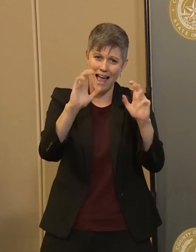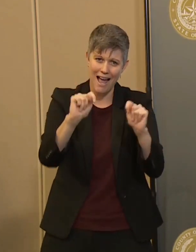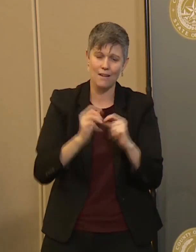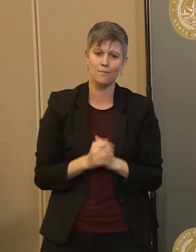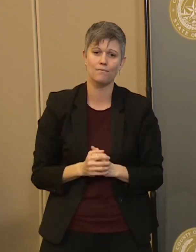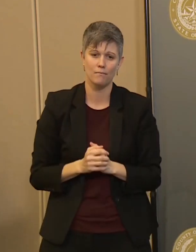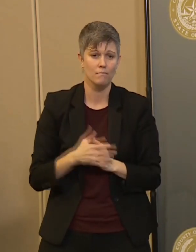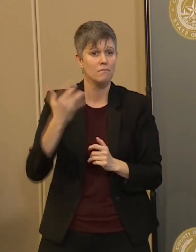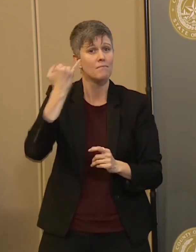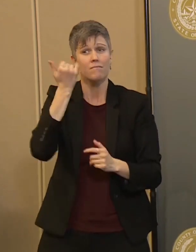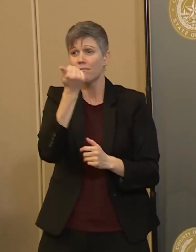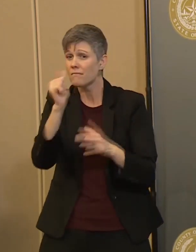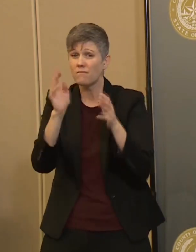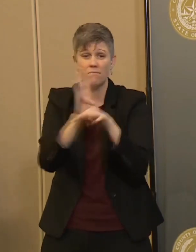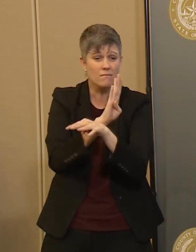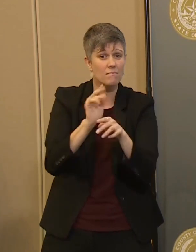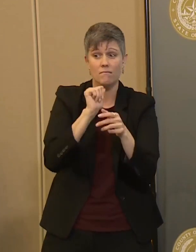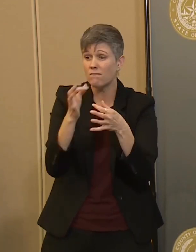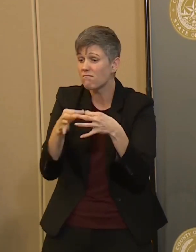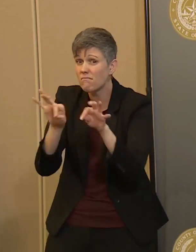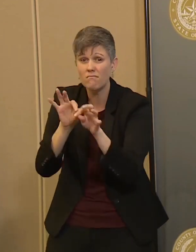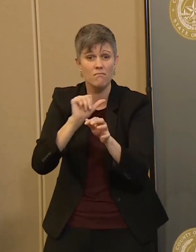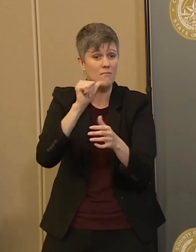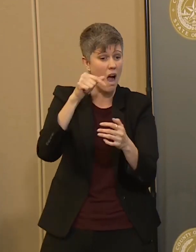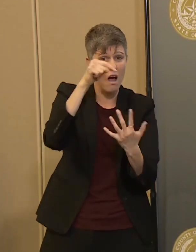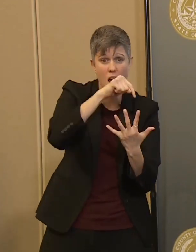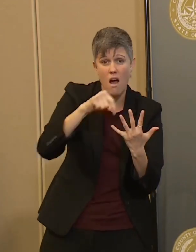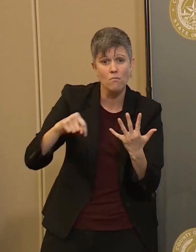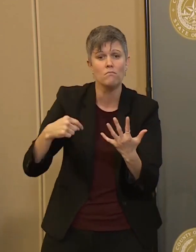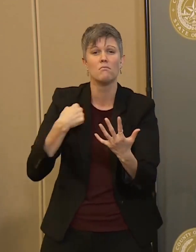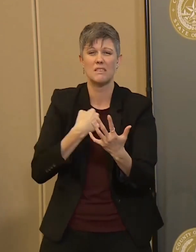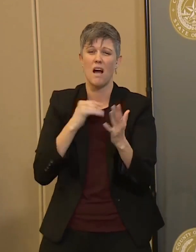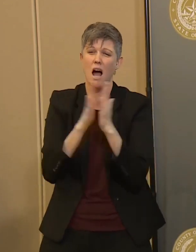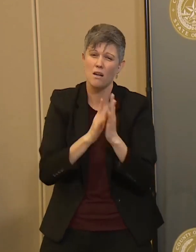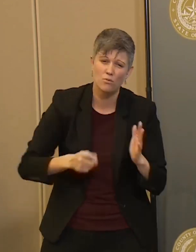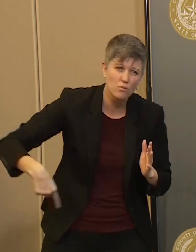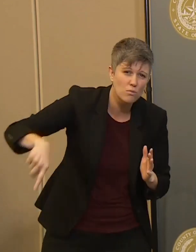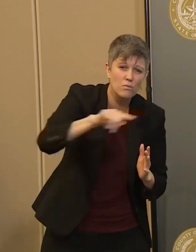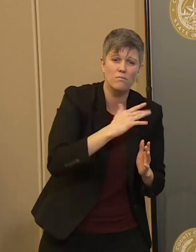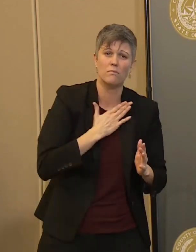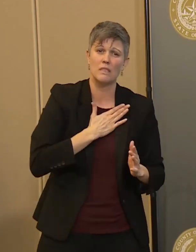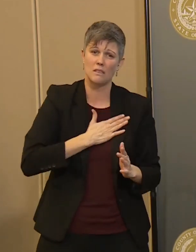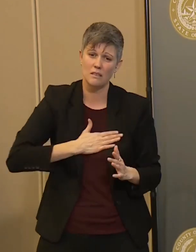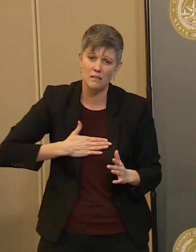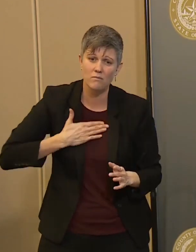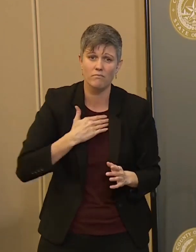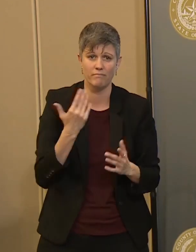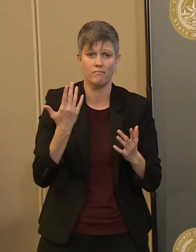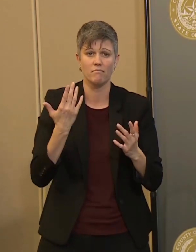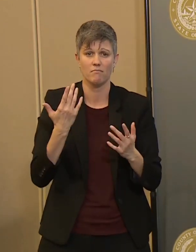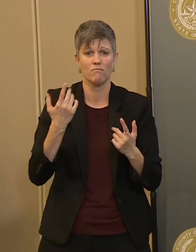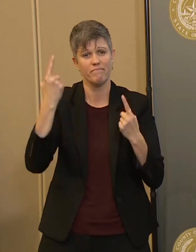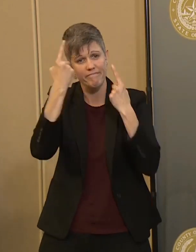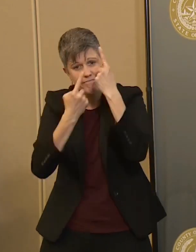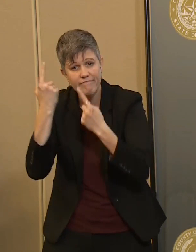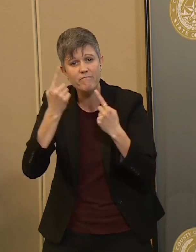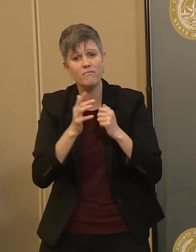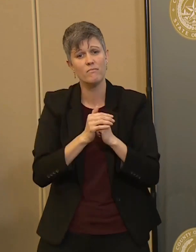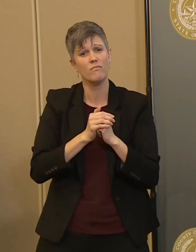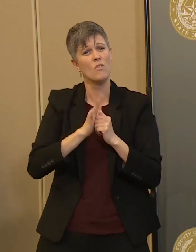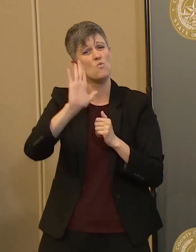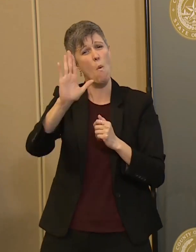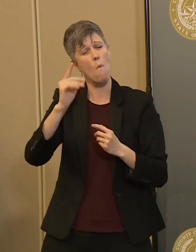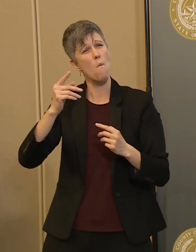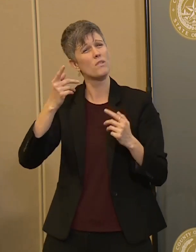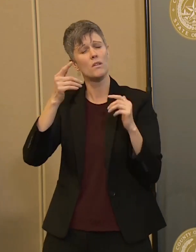essential activity or essential business, we're asking you to, uh, go to minimum standards